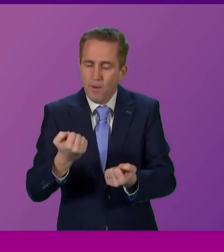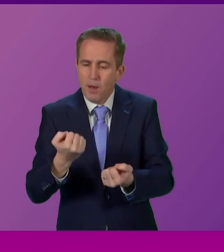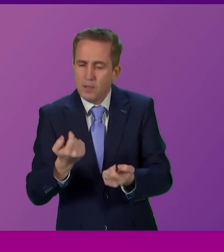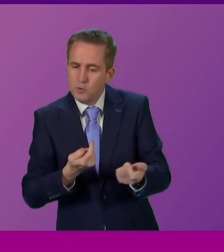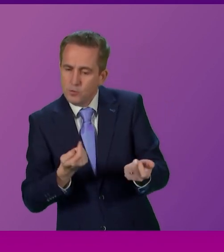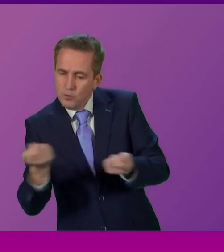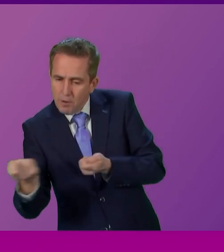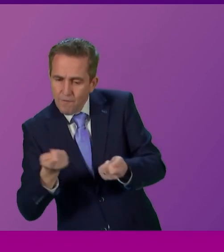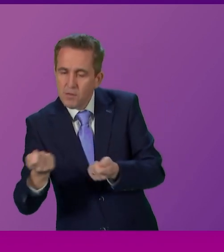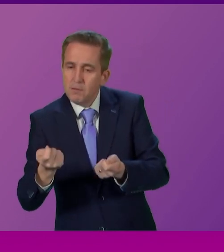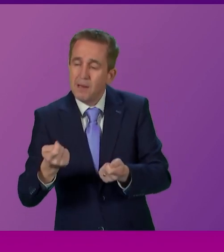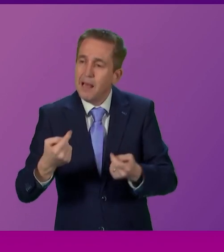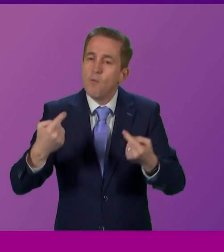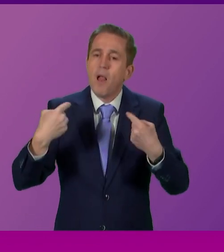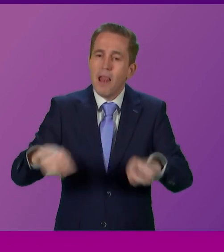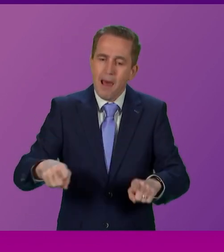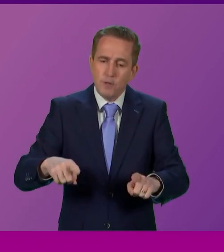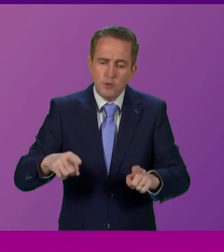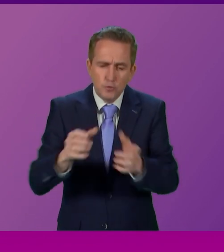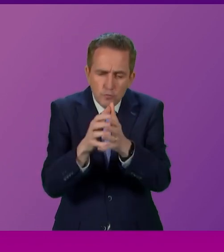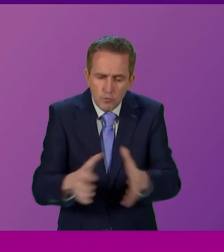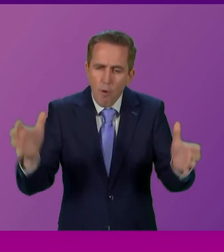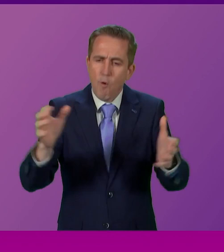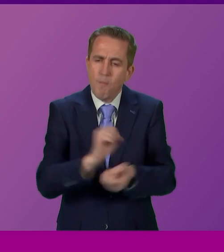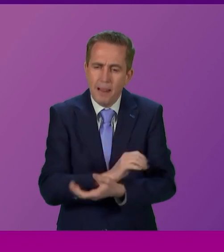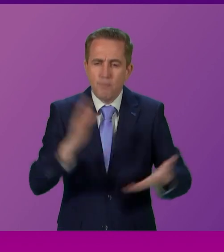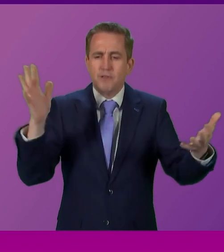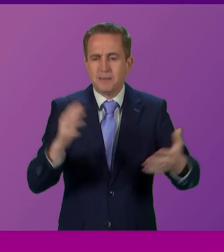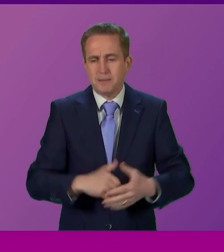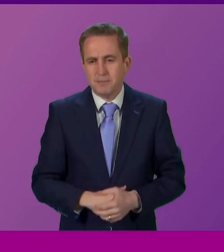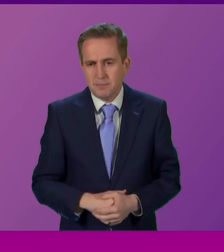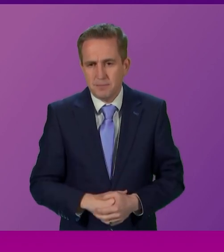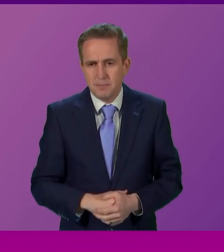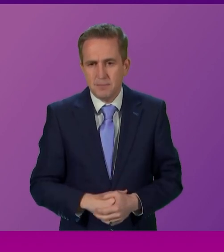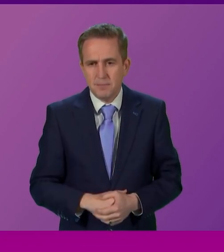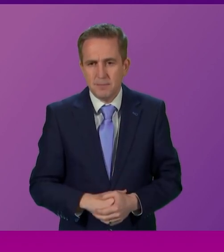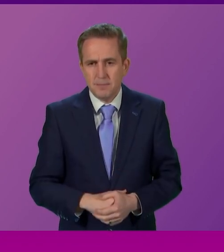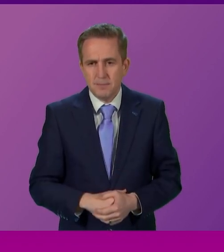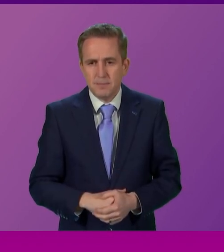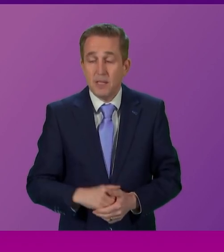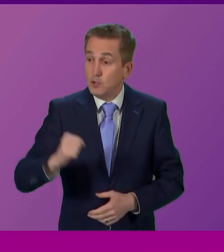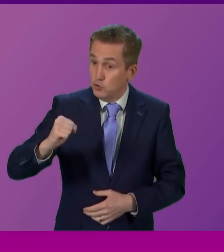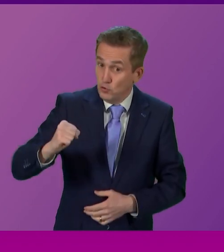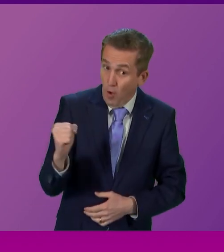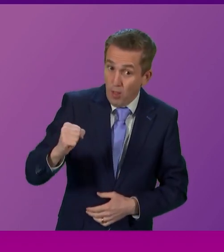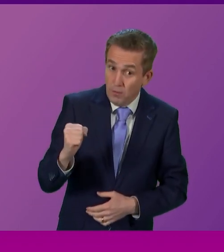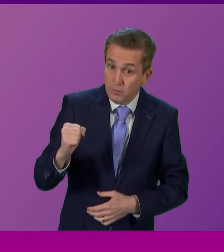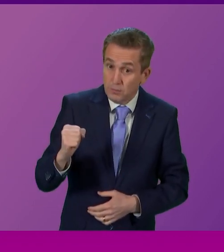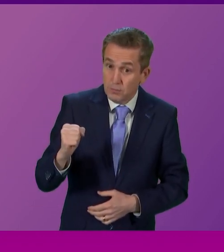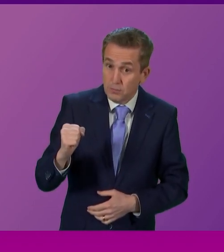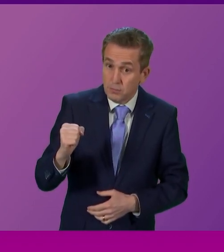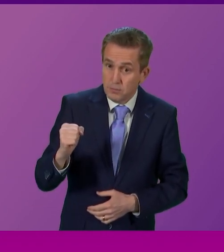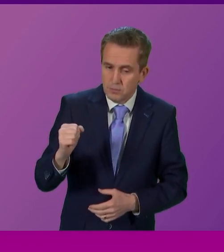will be both liberating and enabling. We are now left in the ludicrous position that those